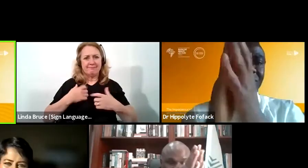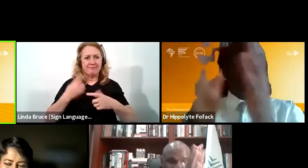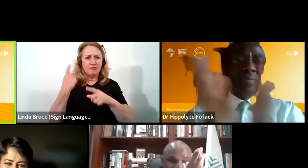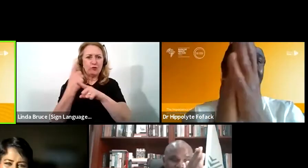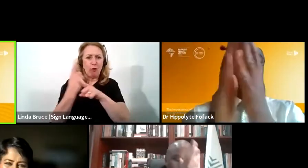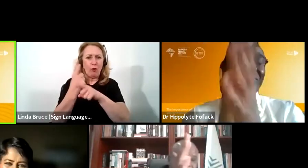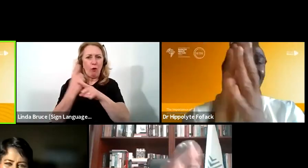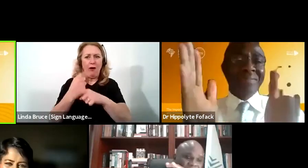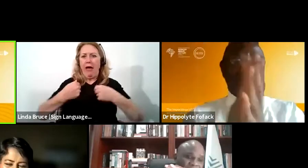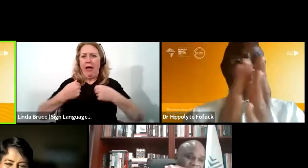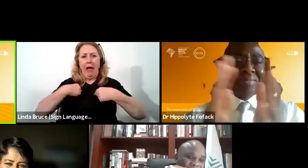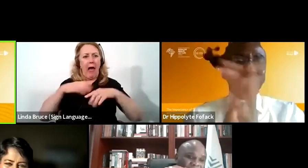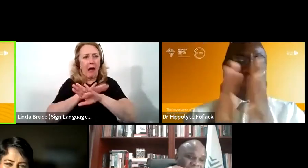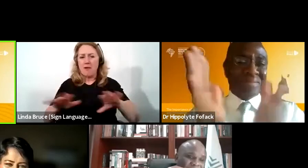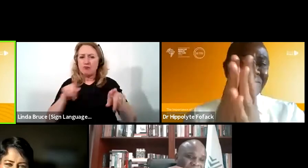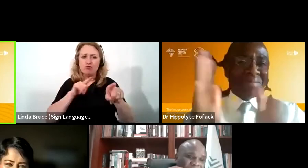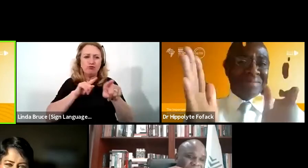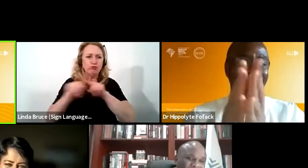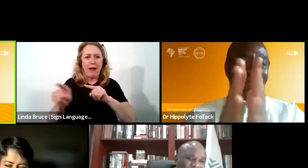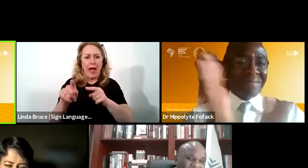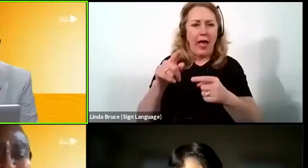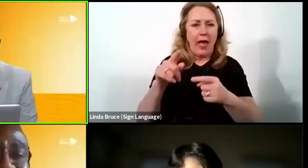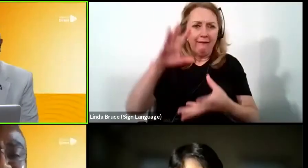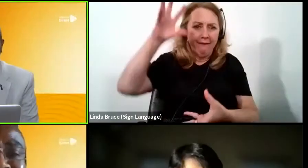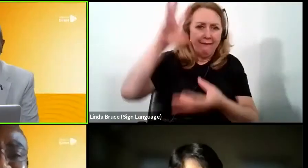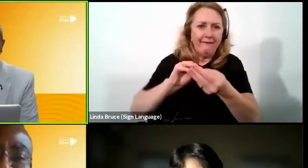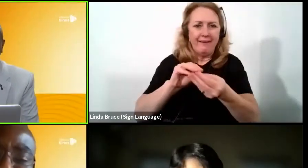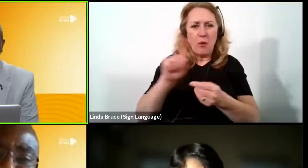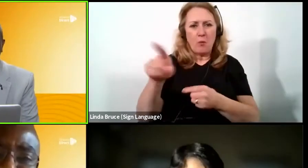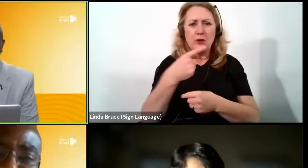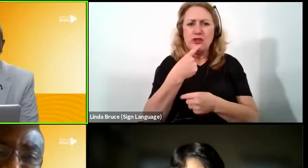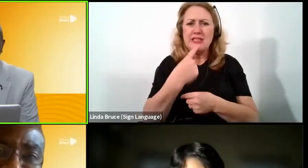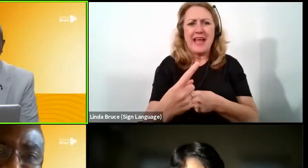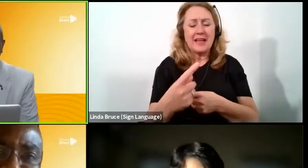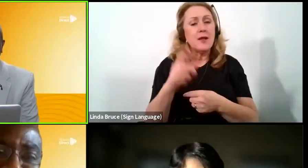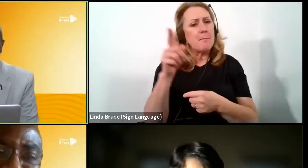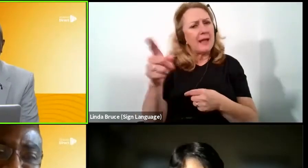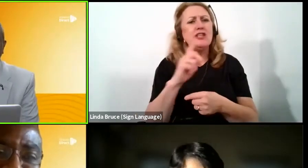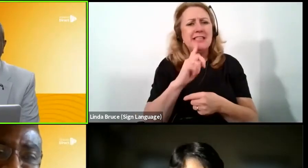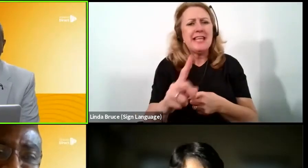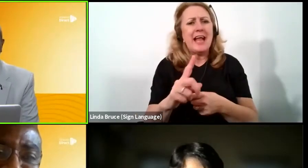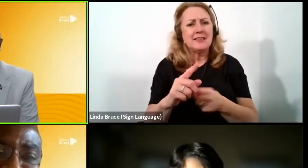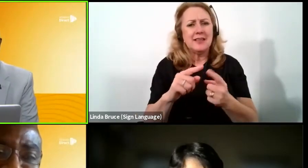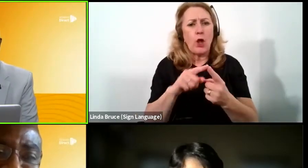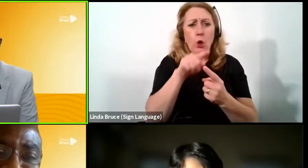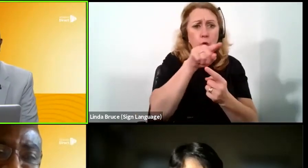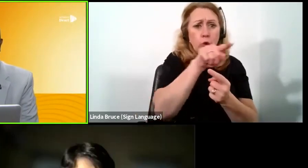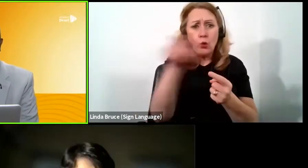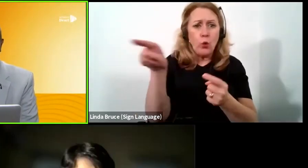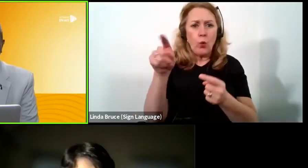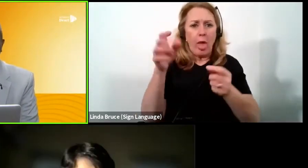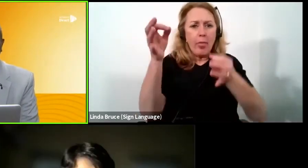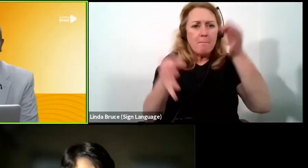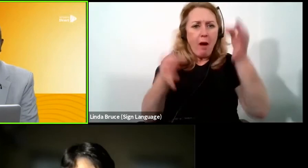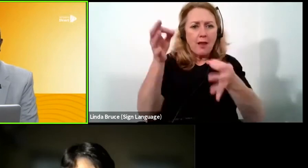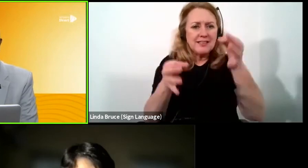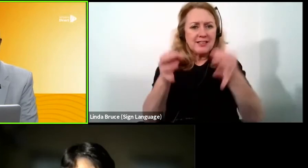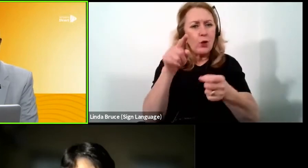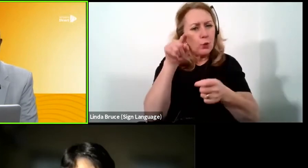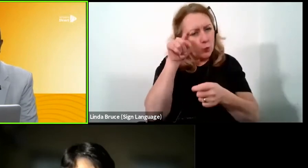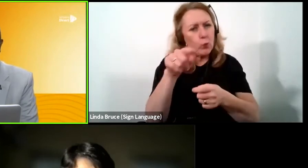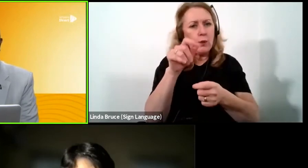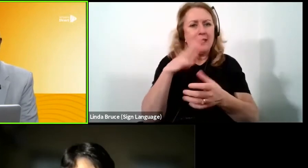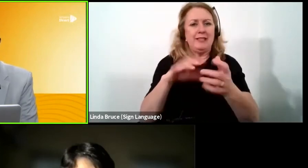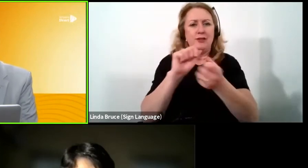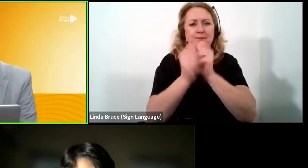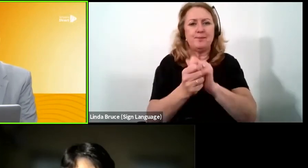even attempt to try to capture the essence of what she said, but I did notice that she said you, the politicians, need to work on policy.